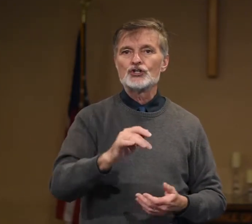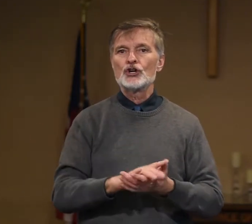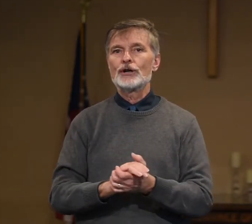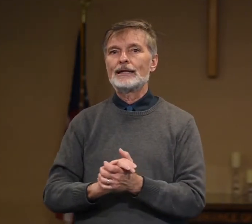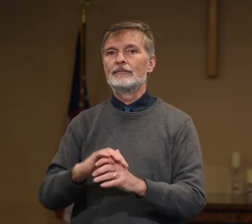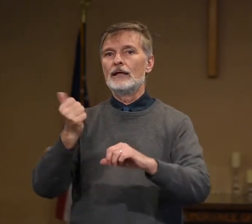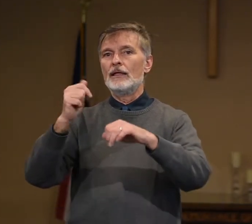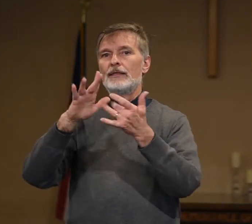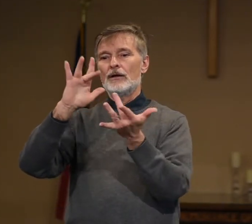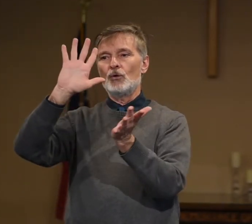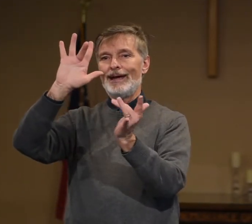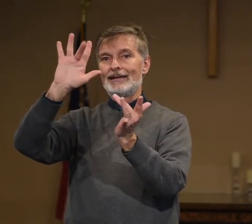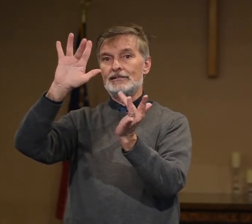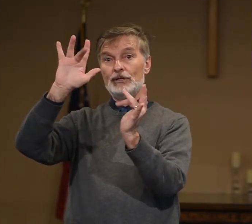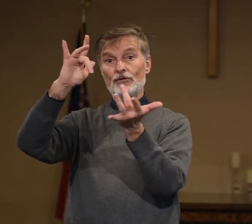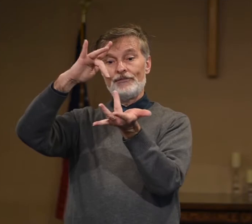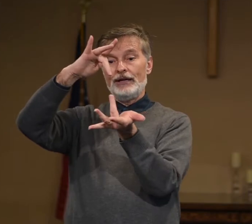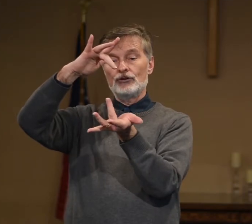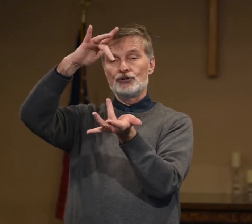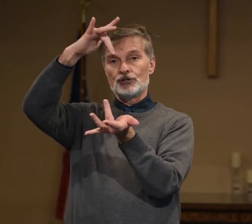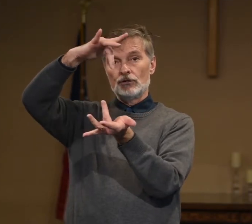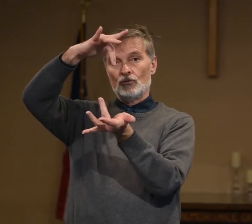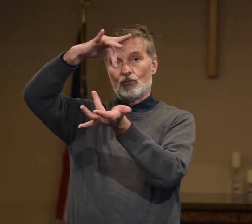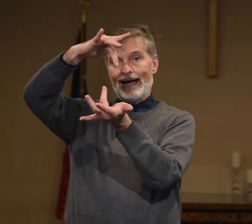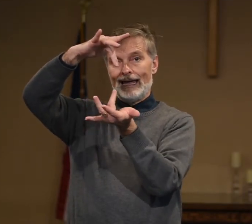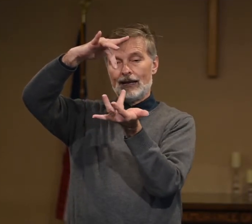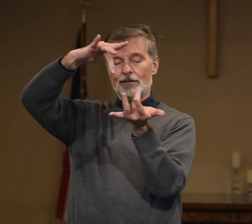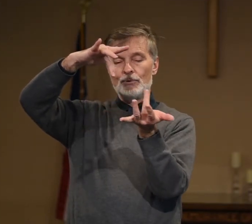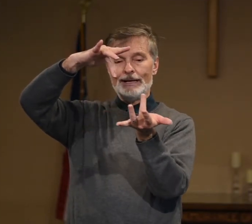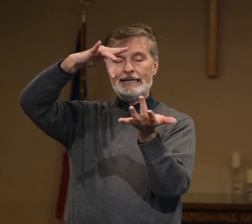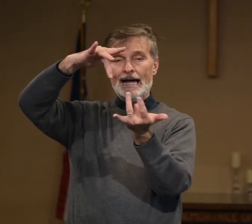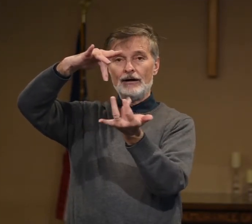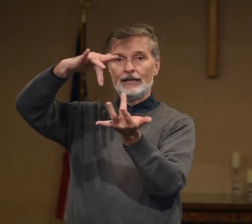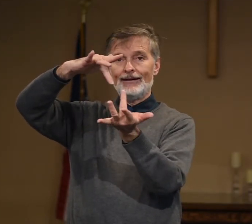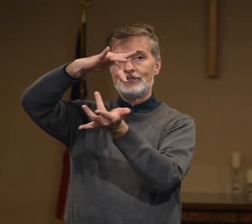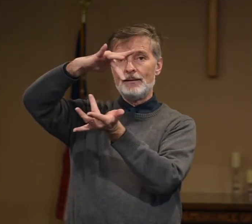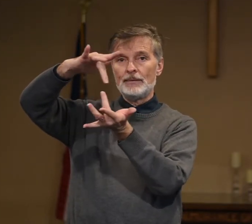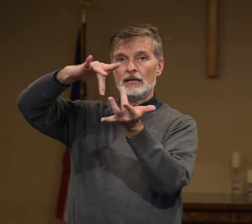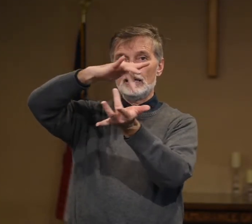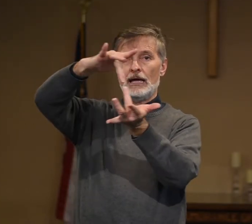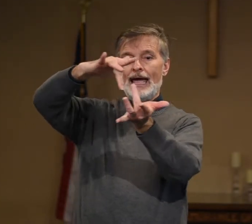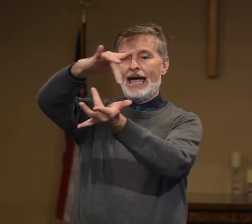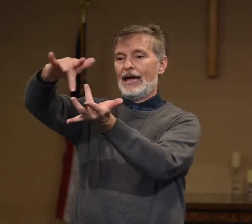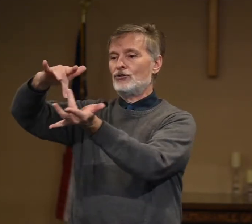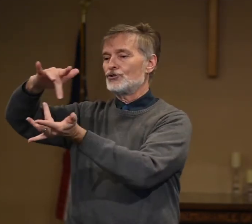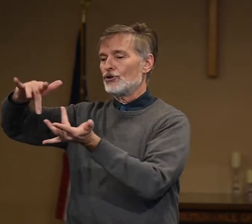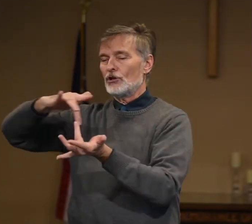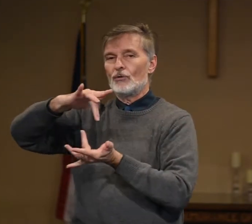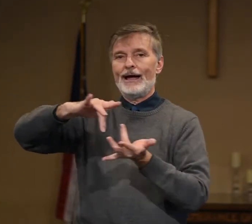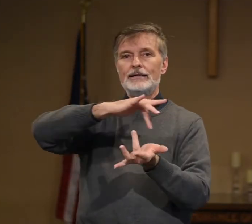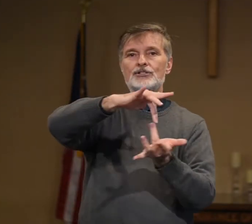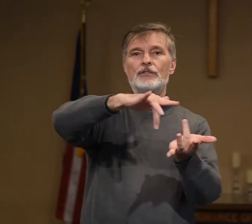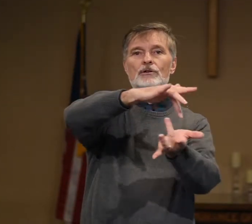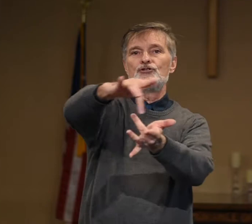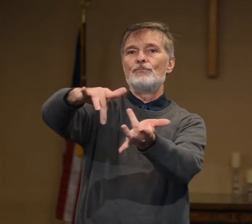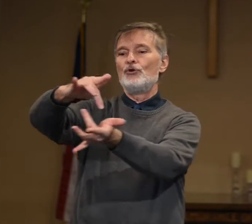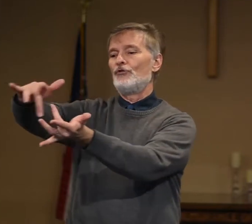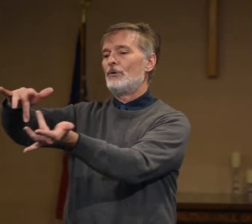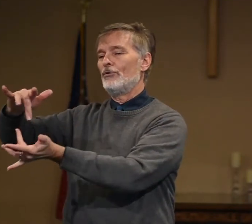journey. The other way is middle fingers. Right hand pointing down. Left up. And you circle around each other as you move both